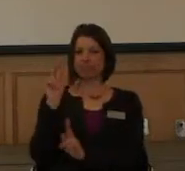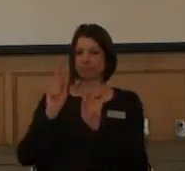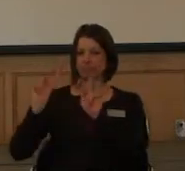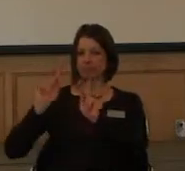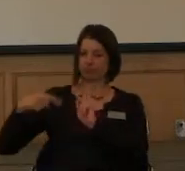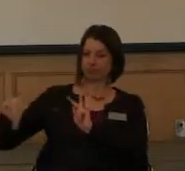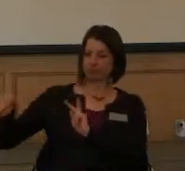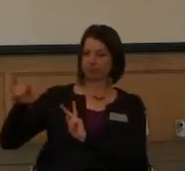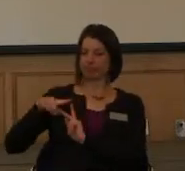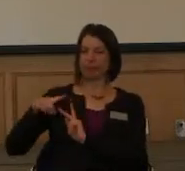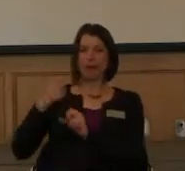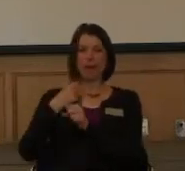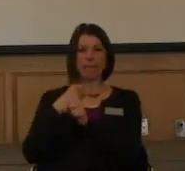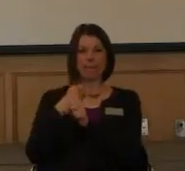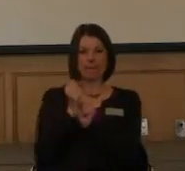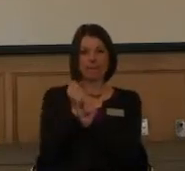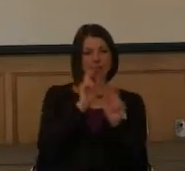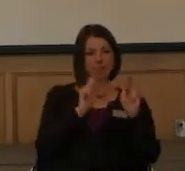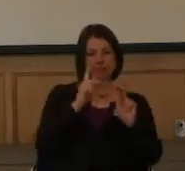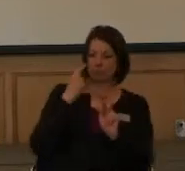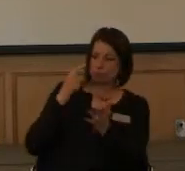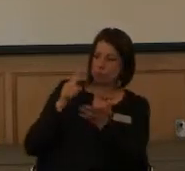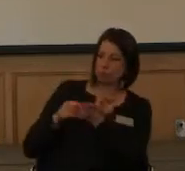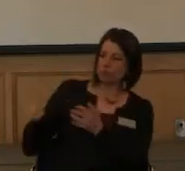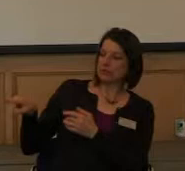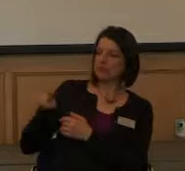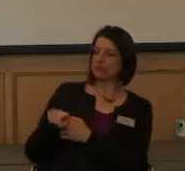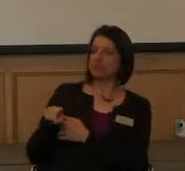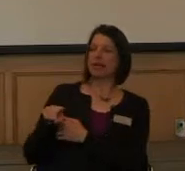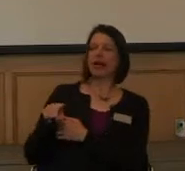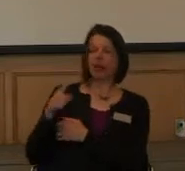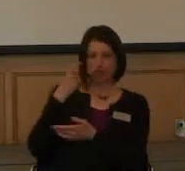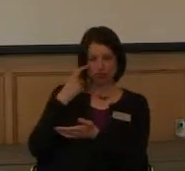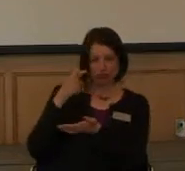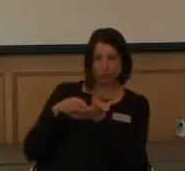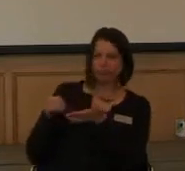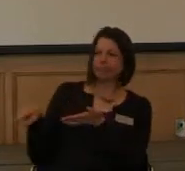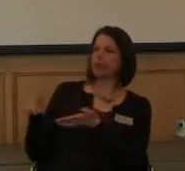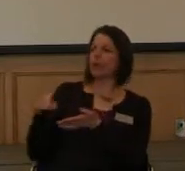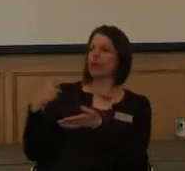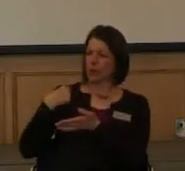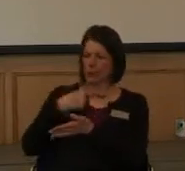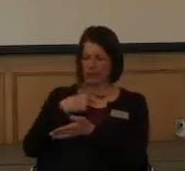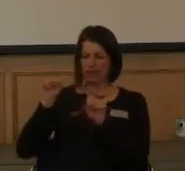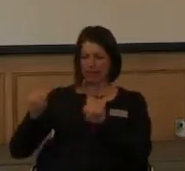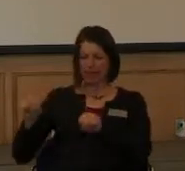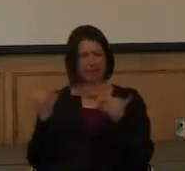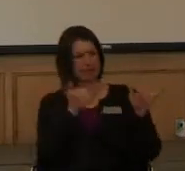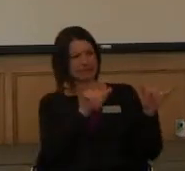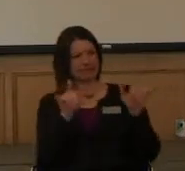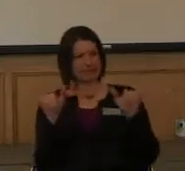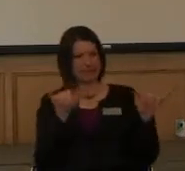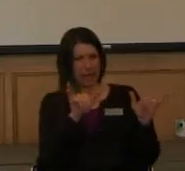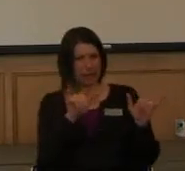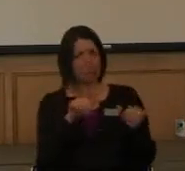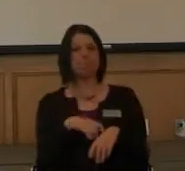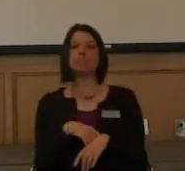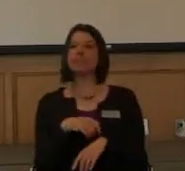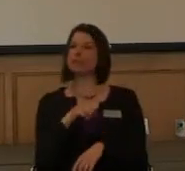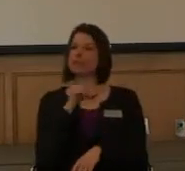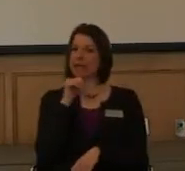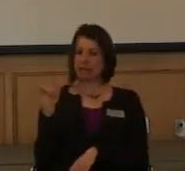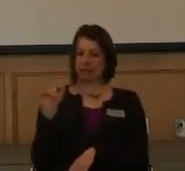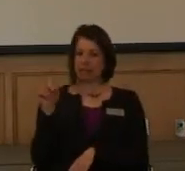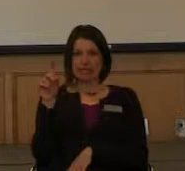Getting us noticed, getting people to realize that we can do a lot of the same things that not disabled people do.